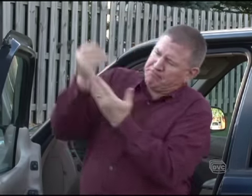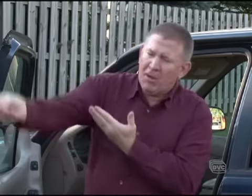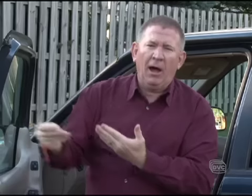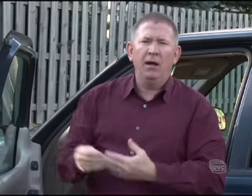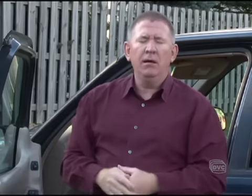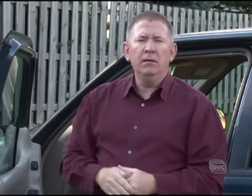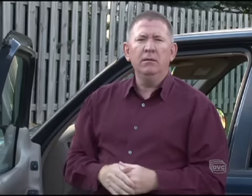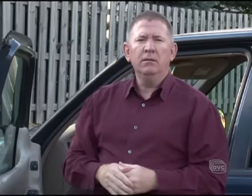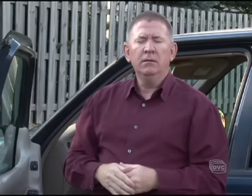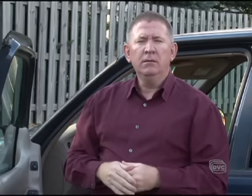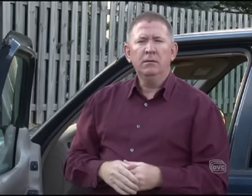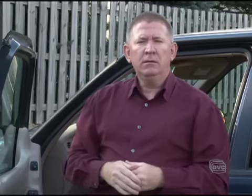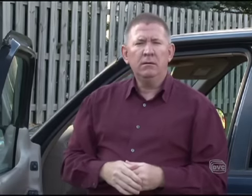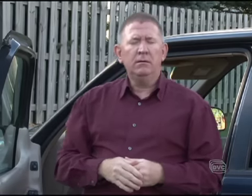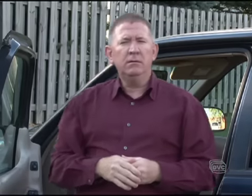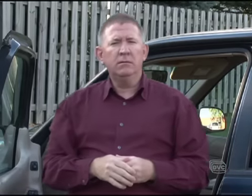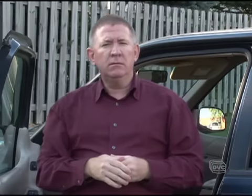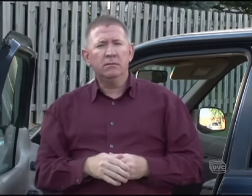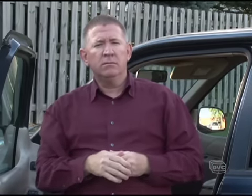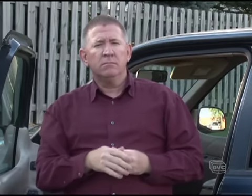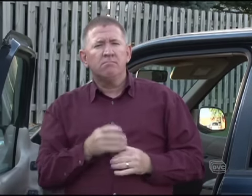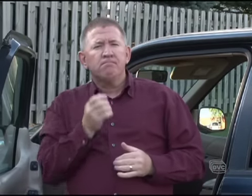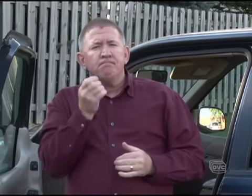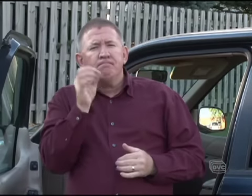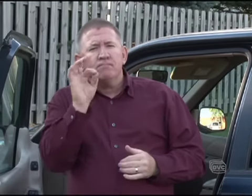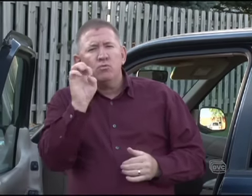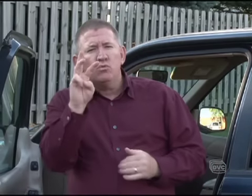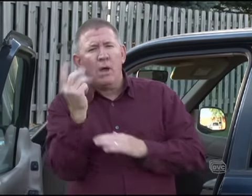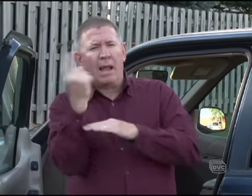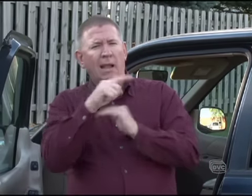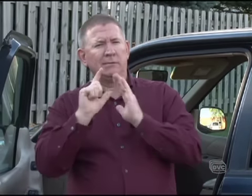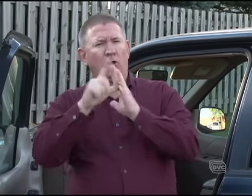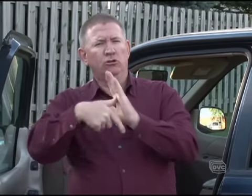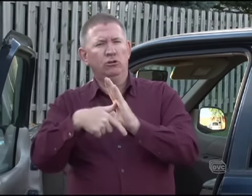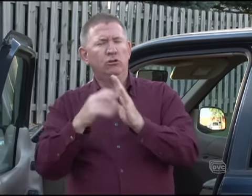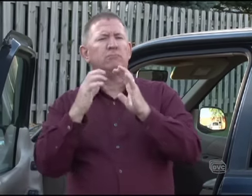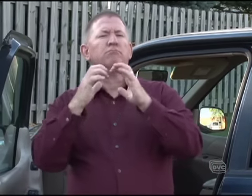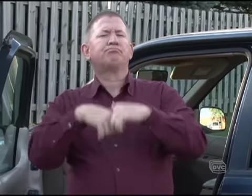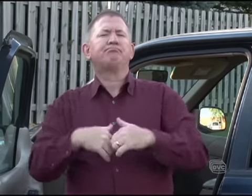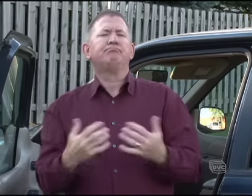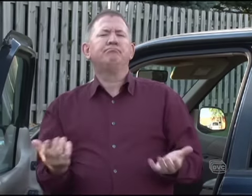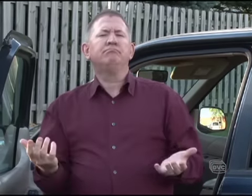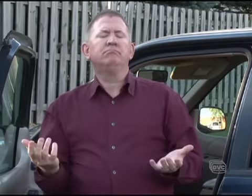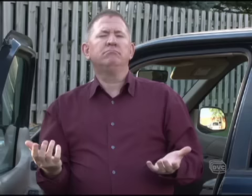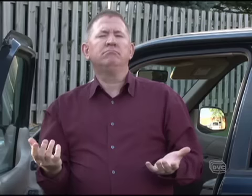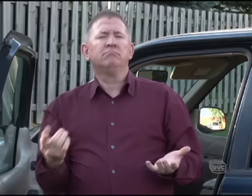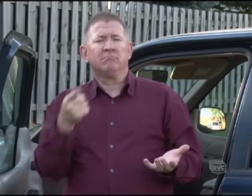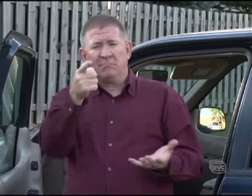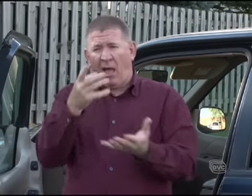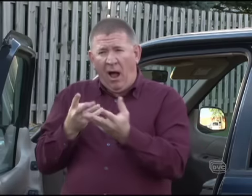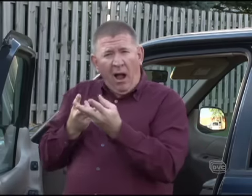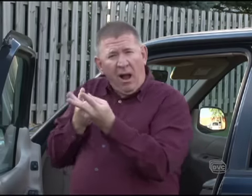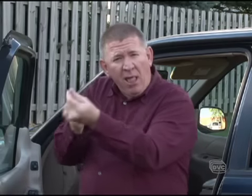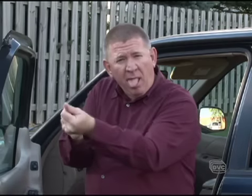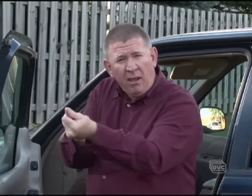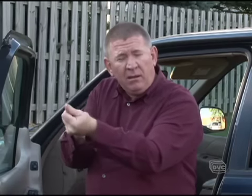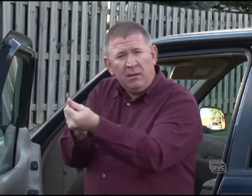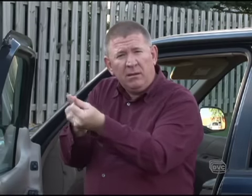own it. But a few days later, it just breaks down. And here you spend all this money,